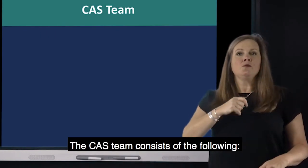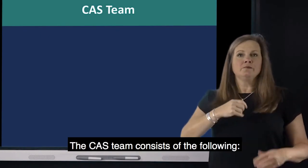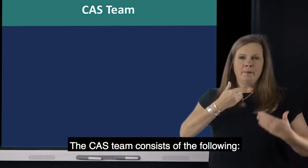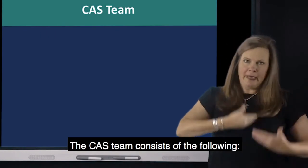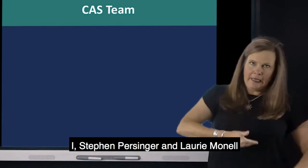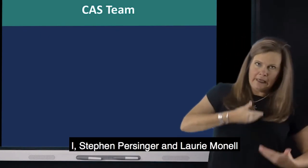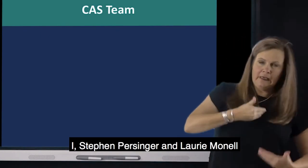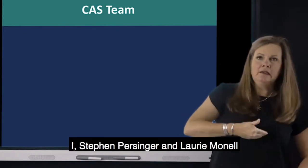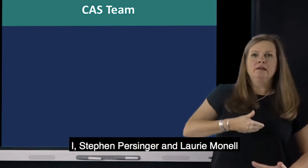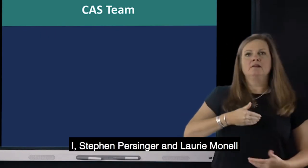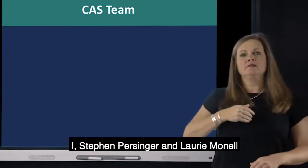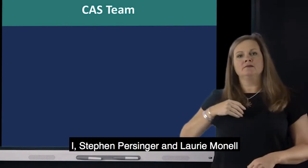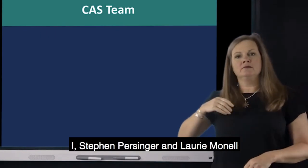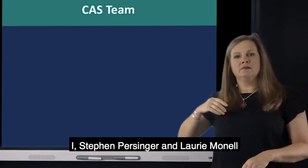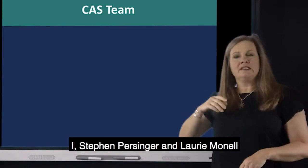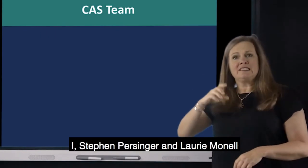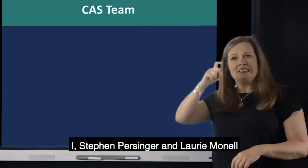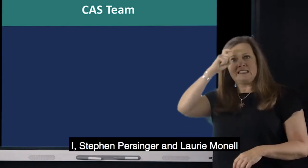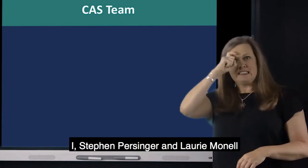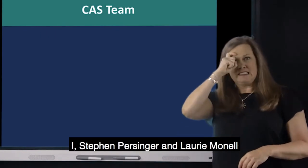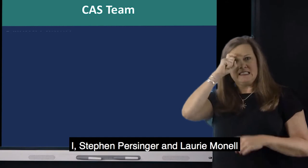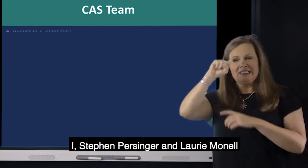Our team is made up of myself,